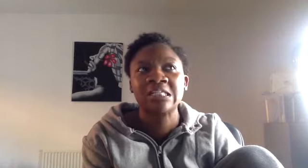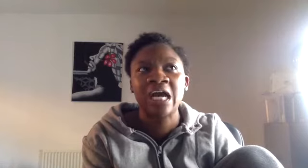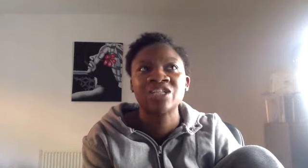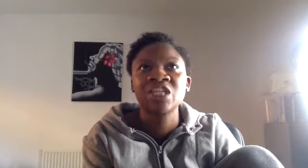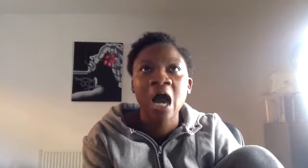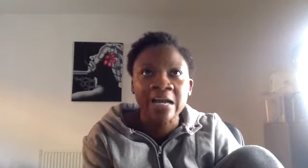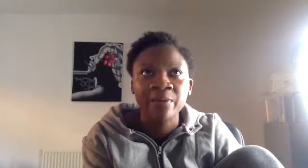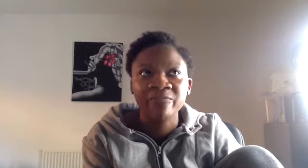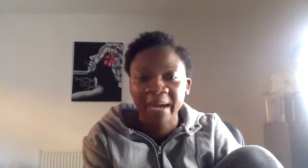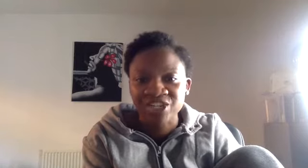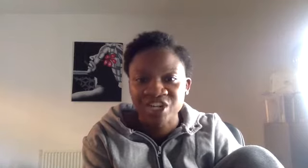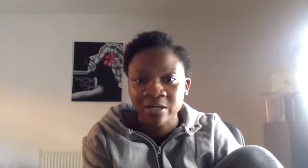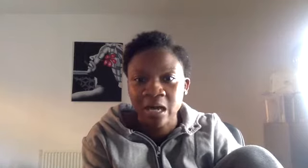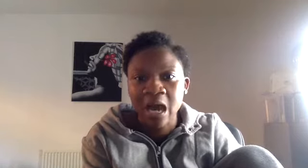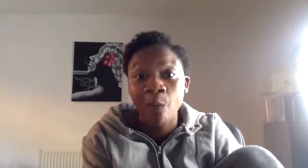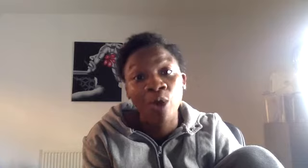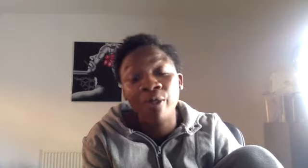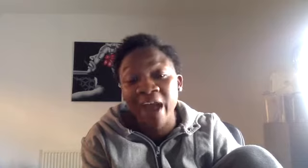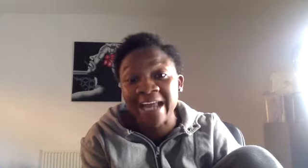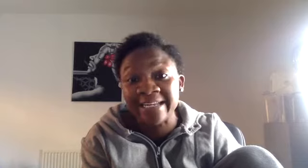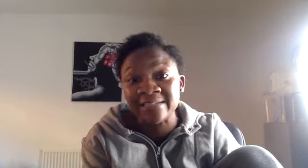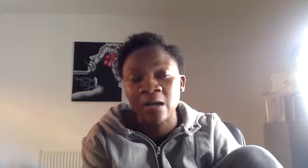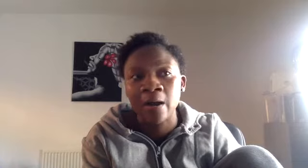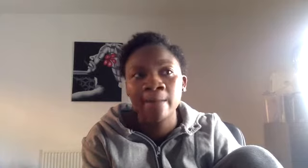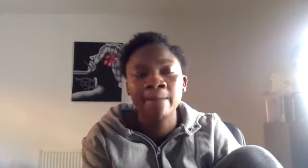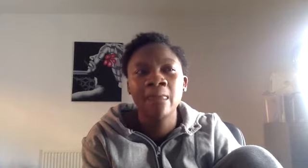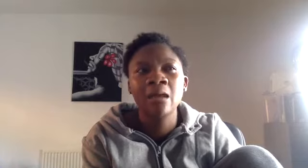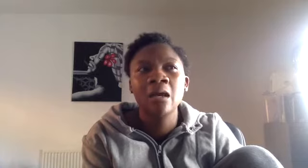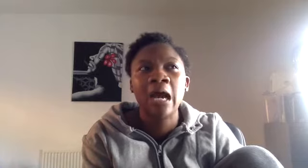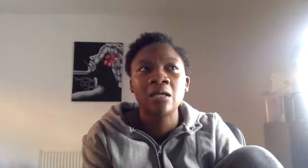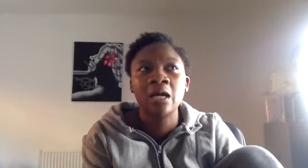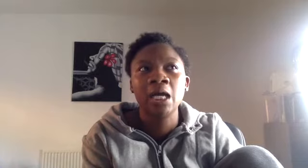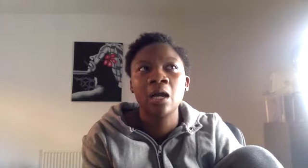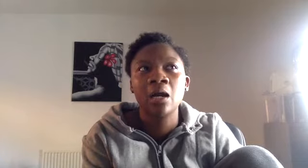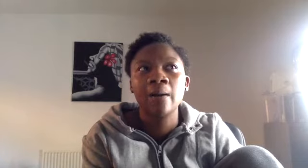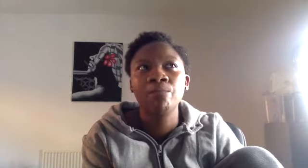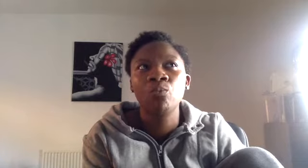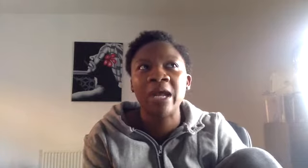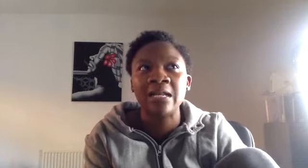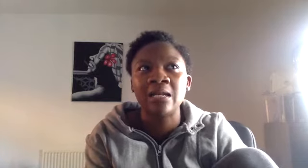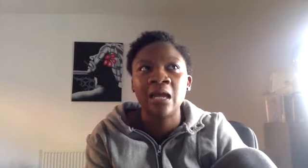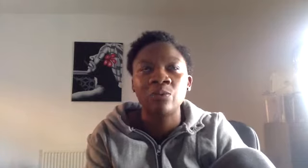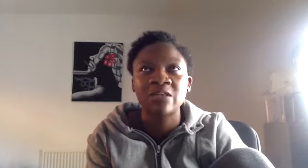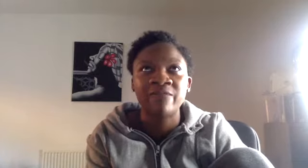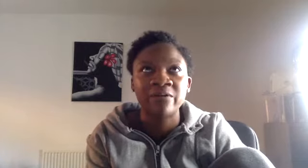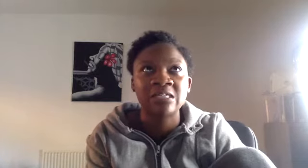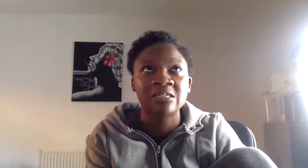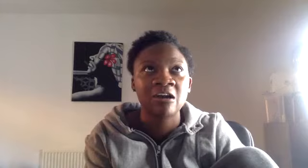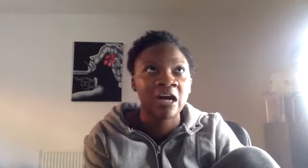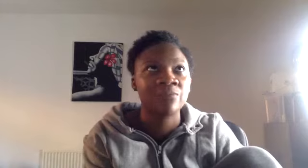certain type of patient and what their needs are. And I, when it was at the very start and it was